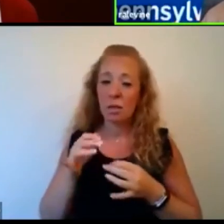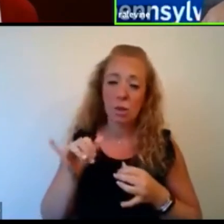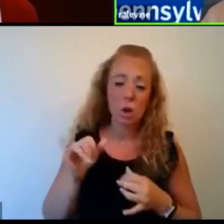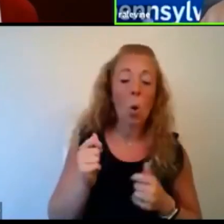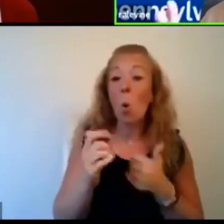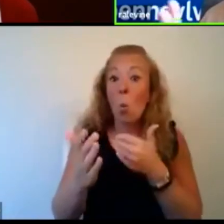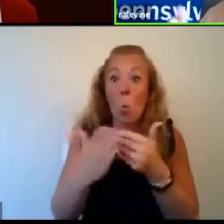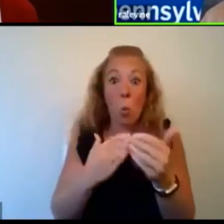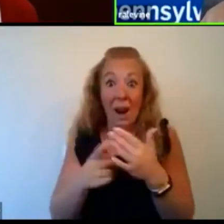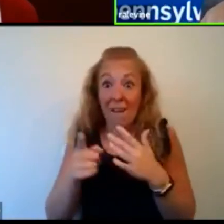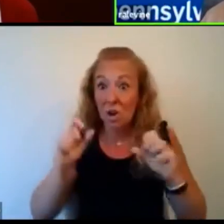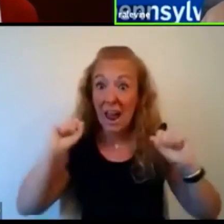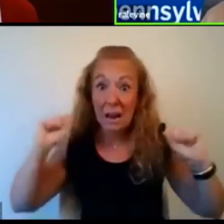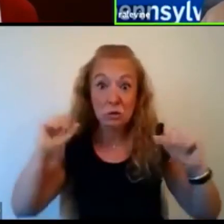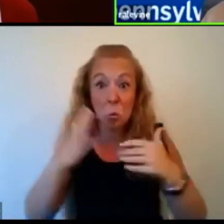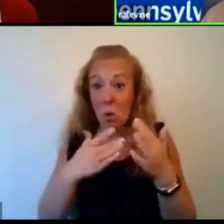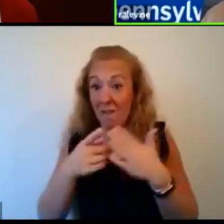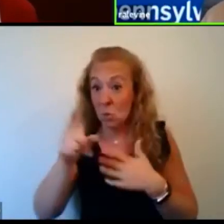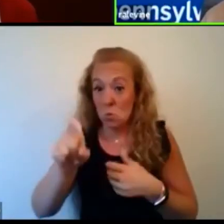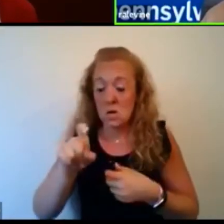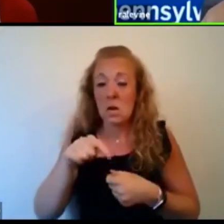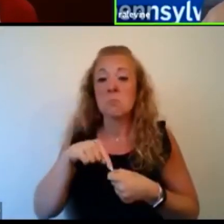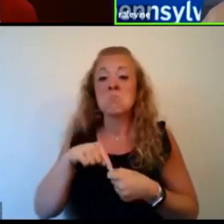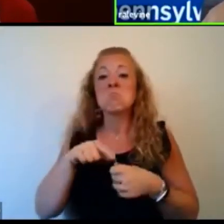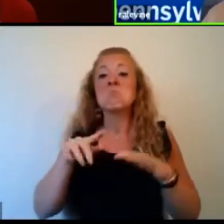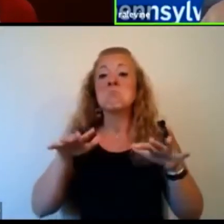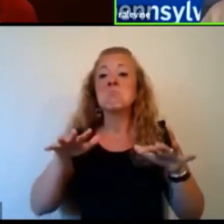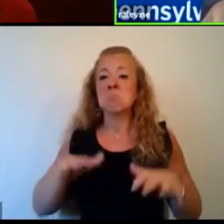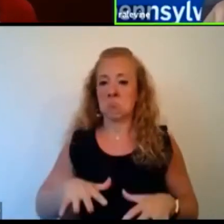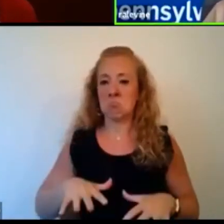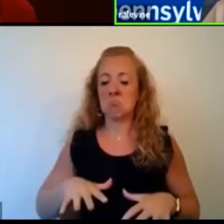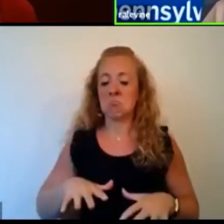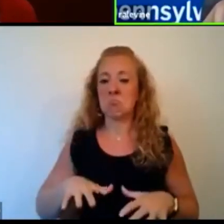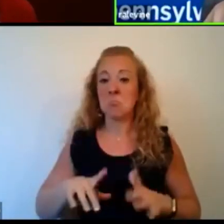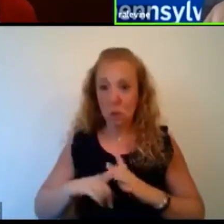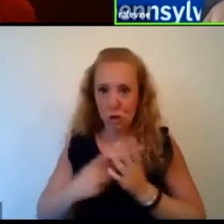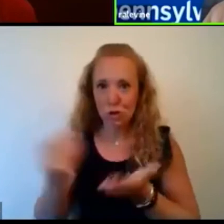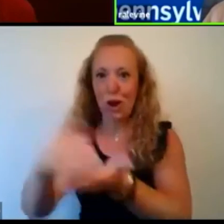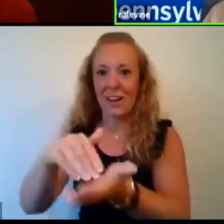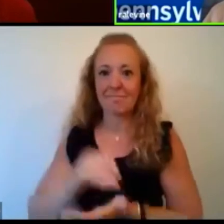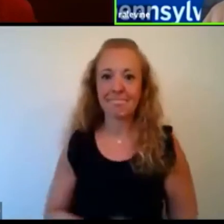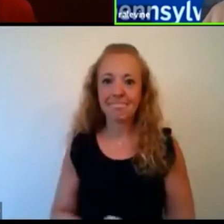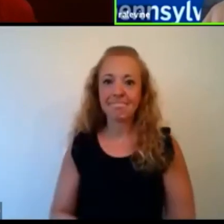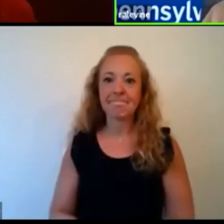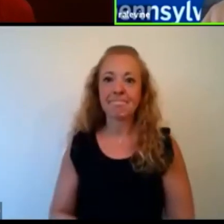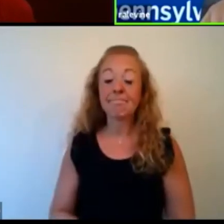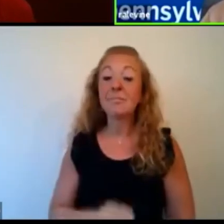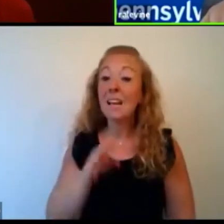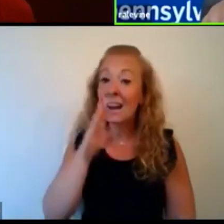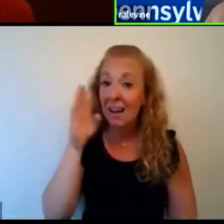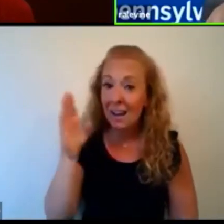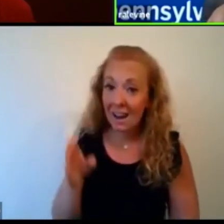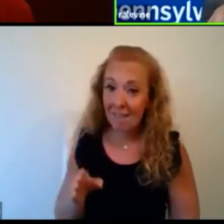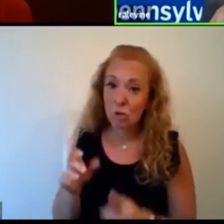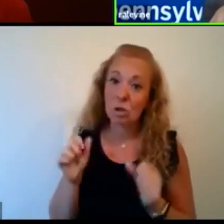exercise, whatever it is, you just take your time and then you start it out and never give up.